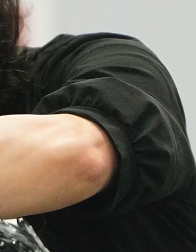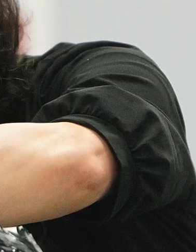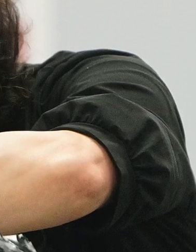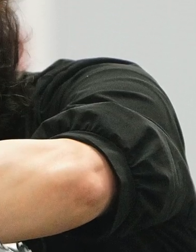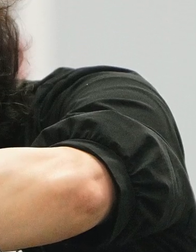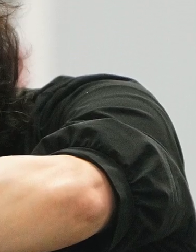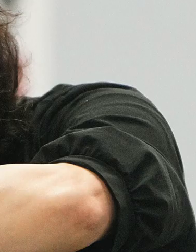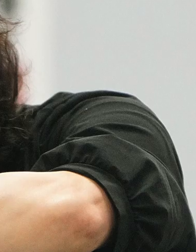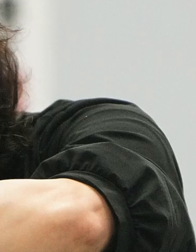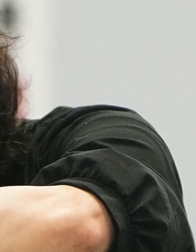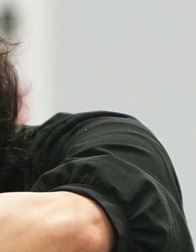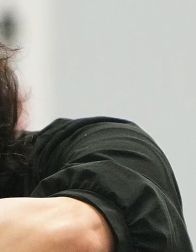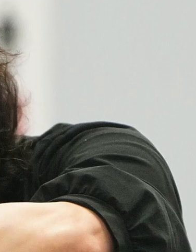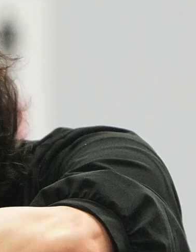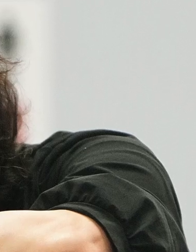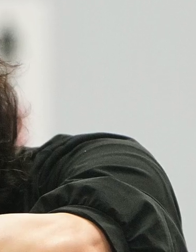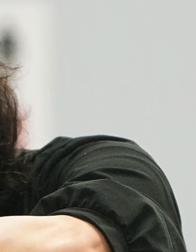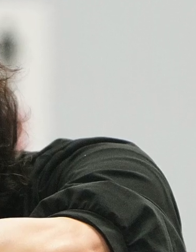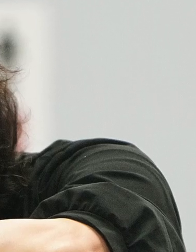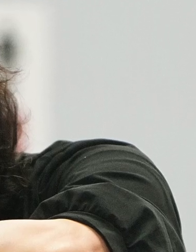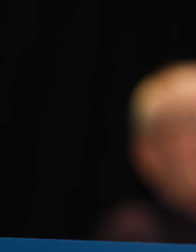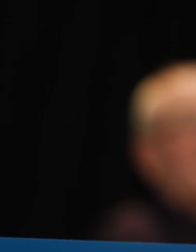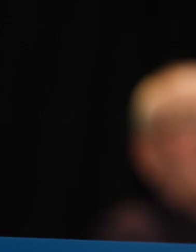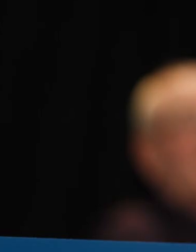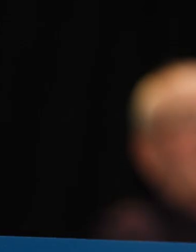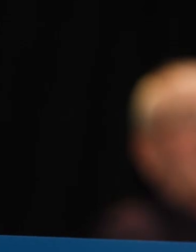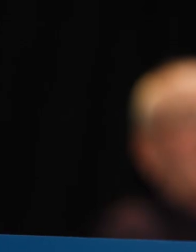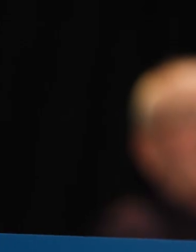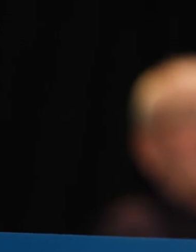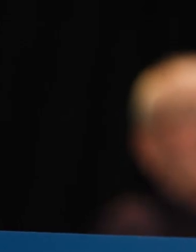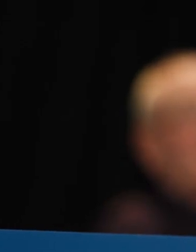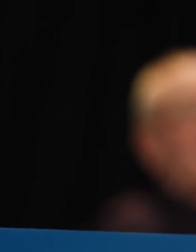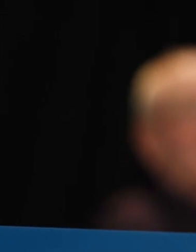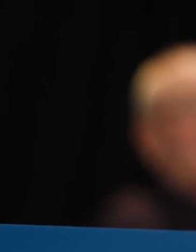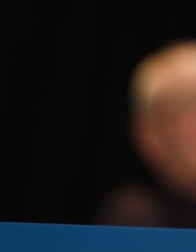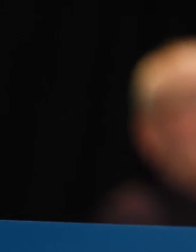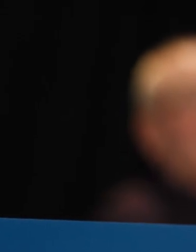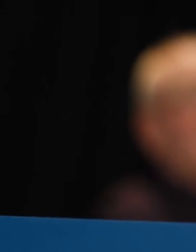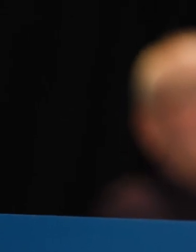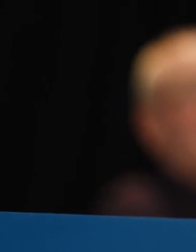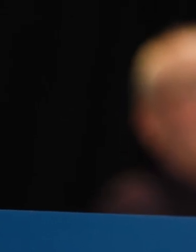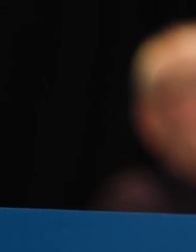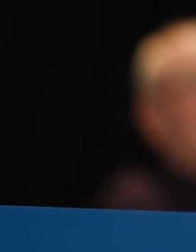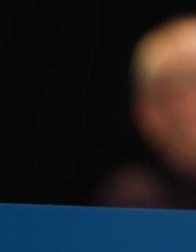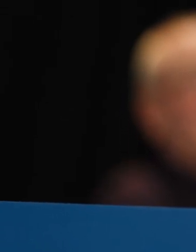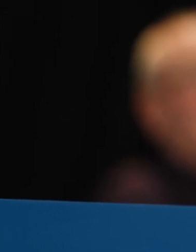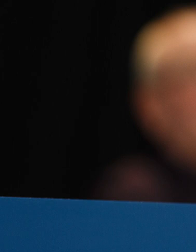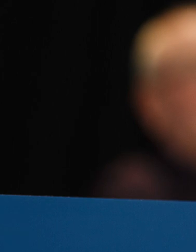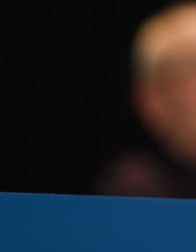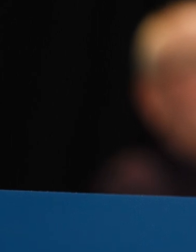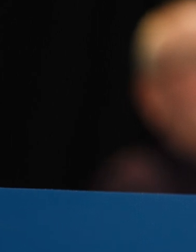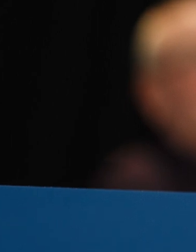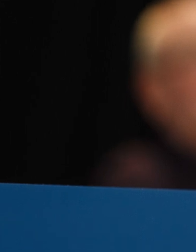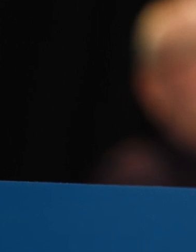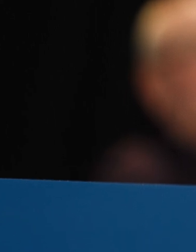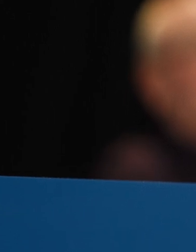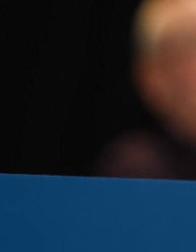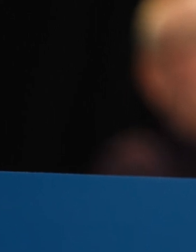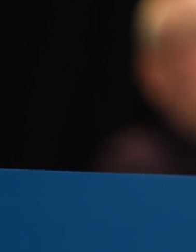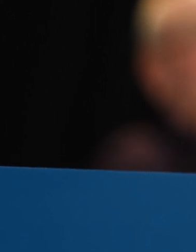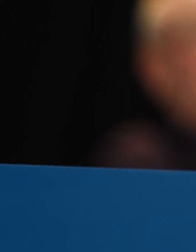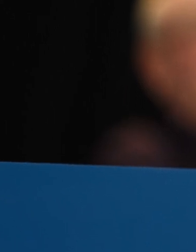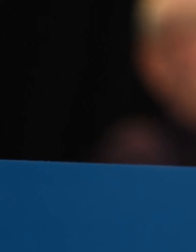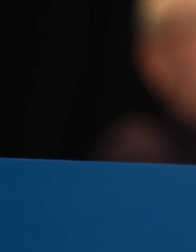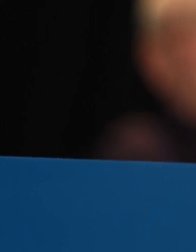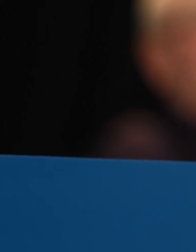January 11th schools across the province went back in person and just 10 days ago we did open up that option for